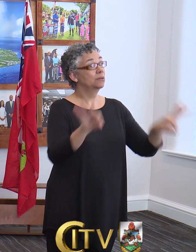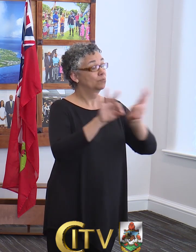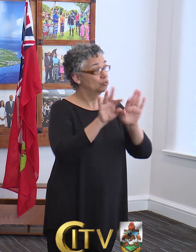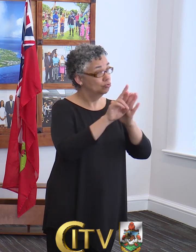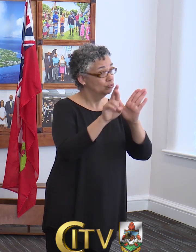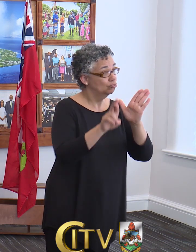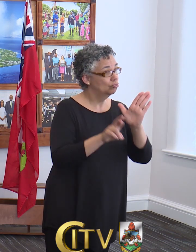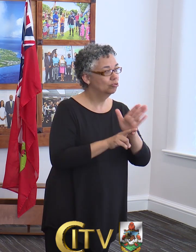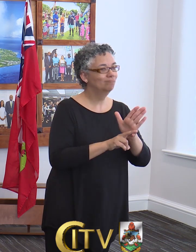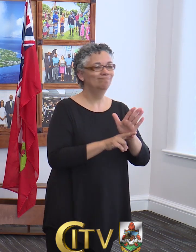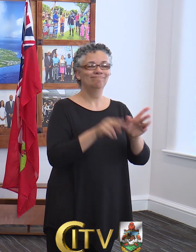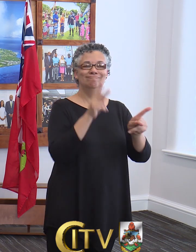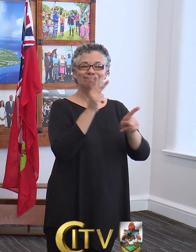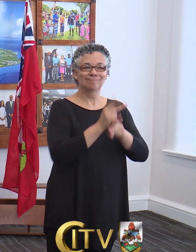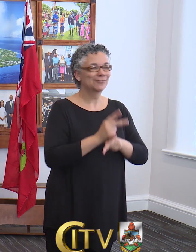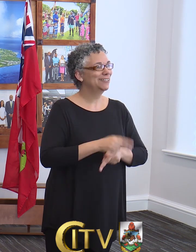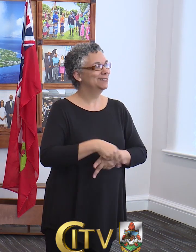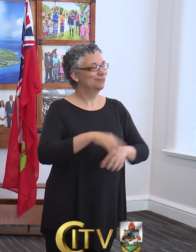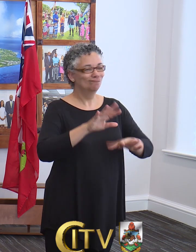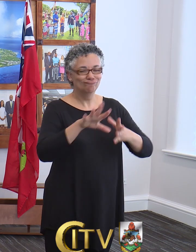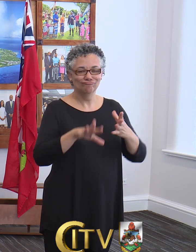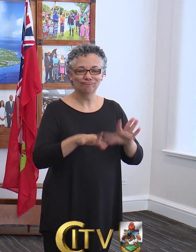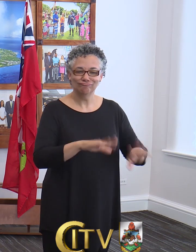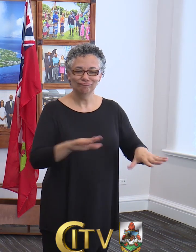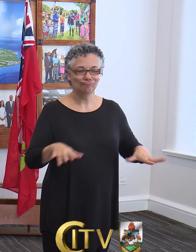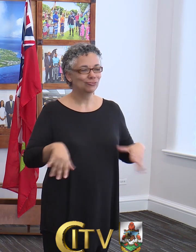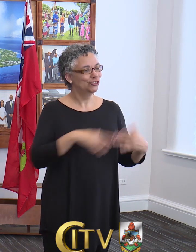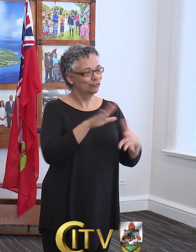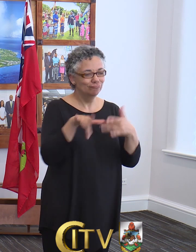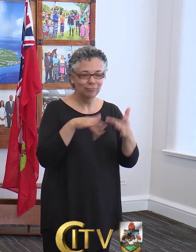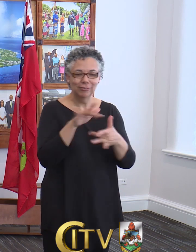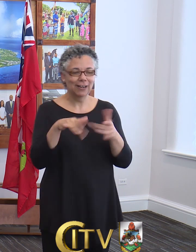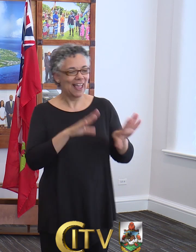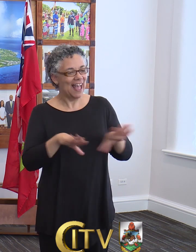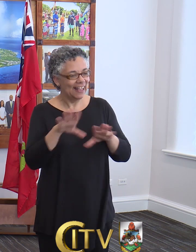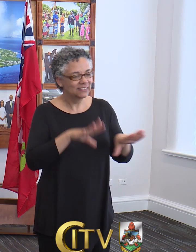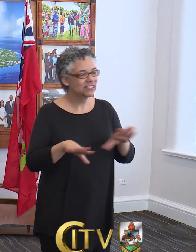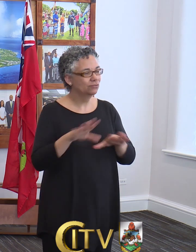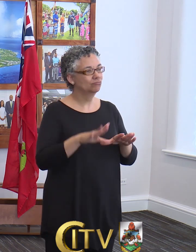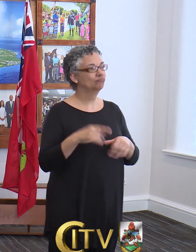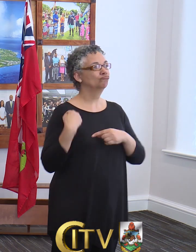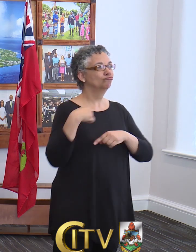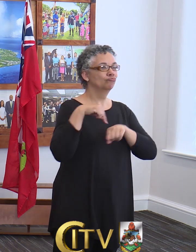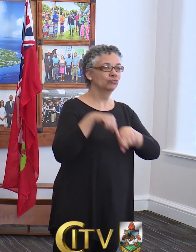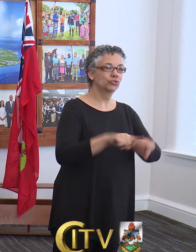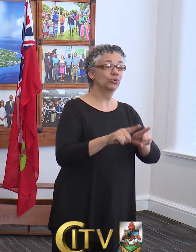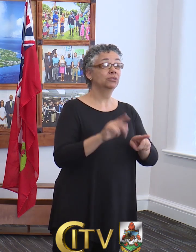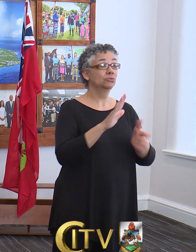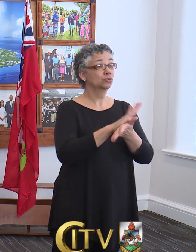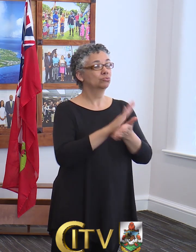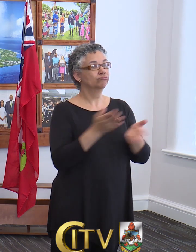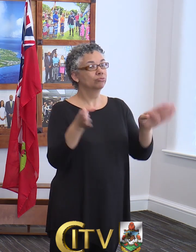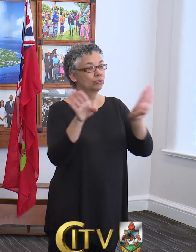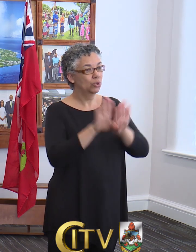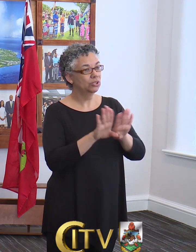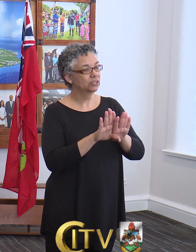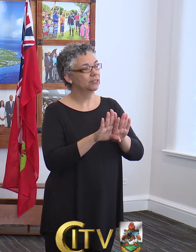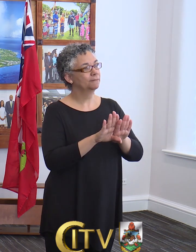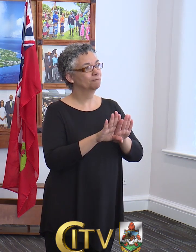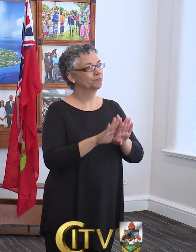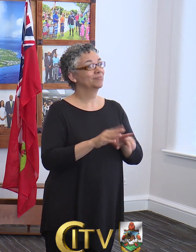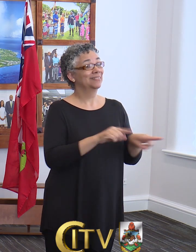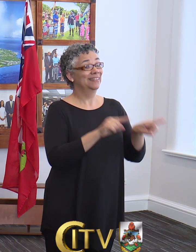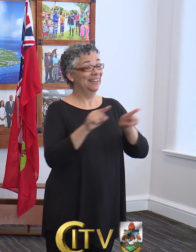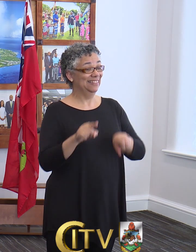children engaged while schools are currently closed due to the ongoing pandemic. As teachers and school